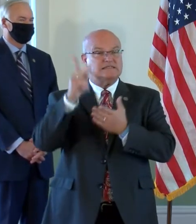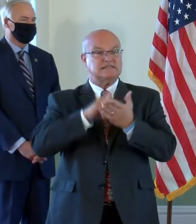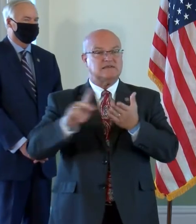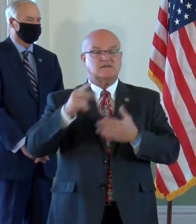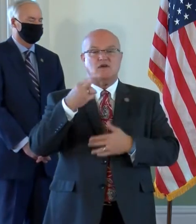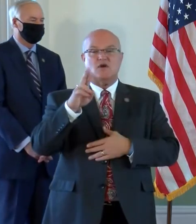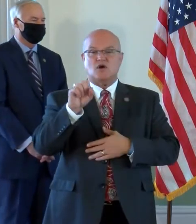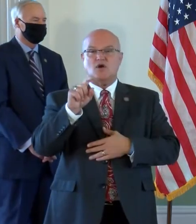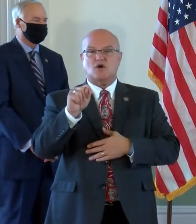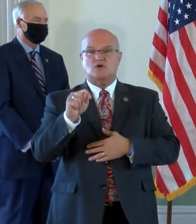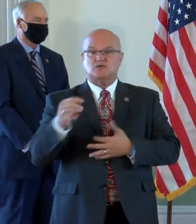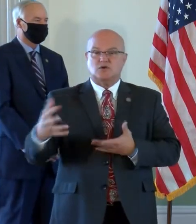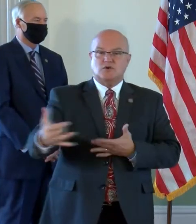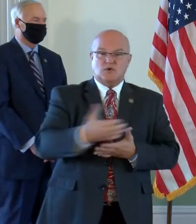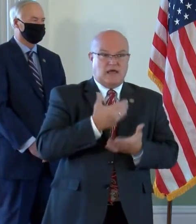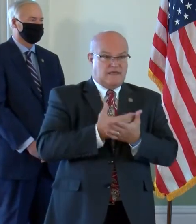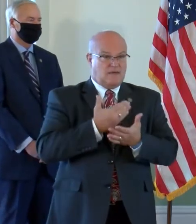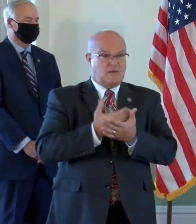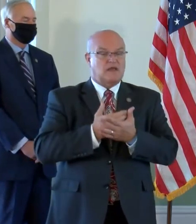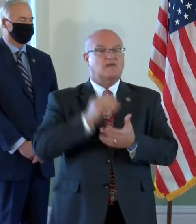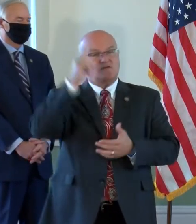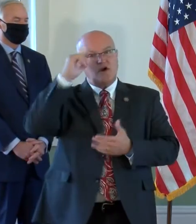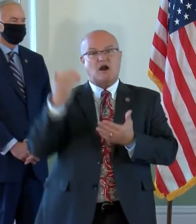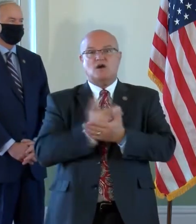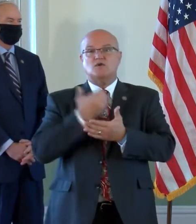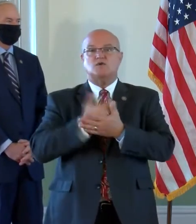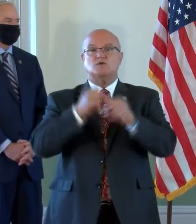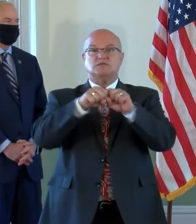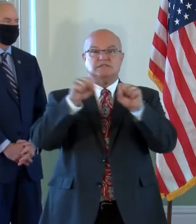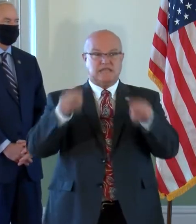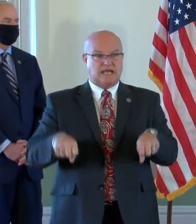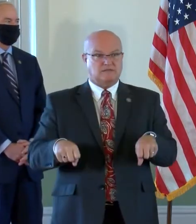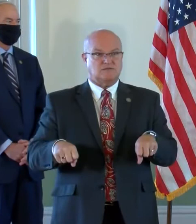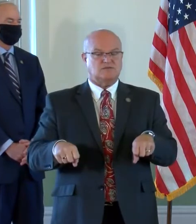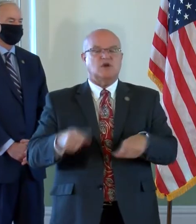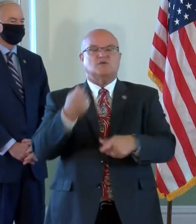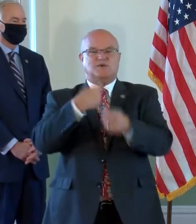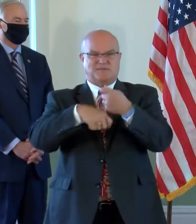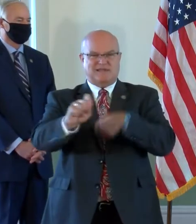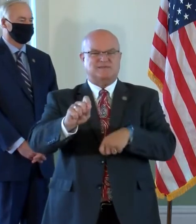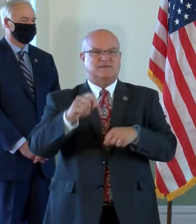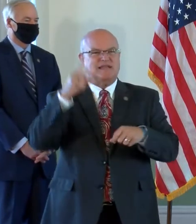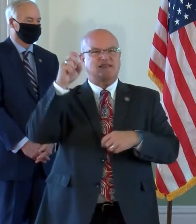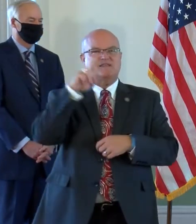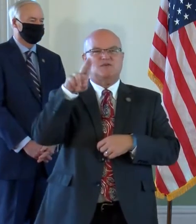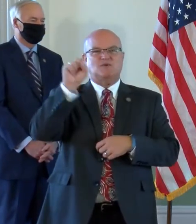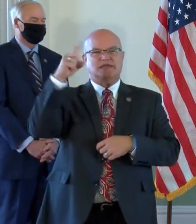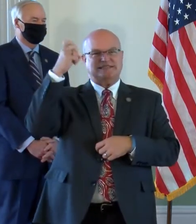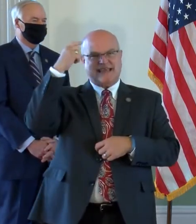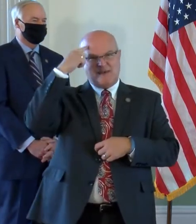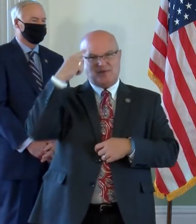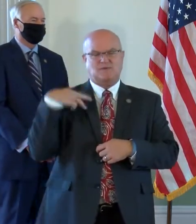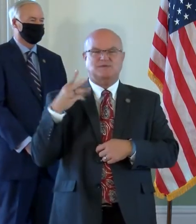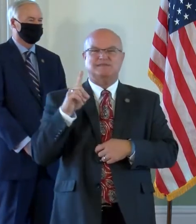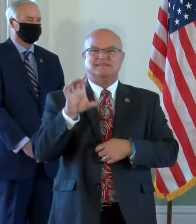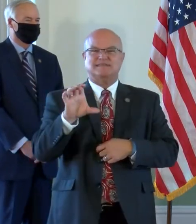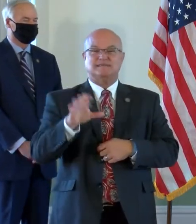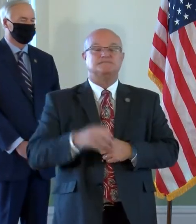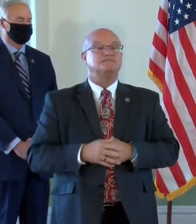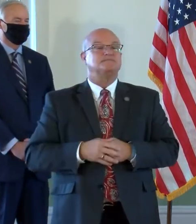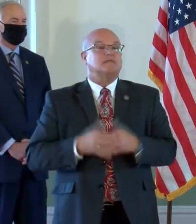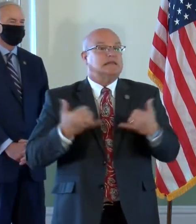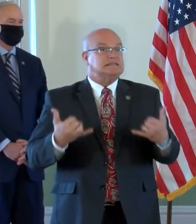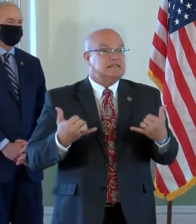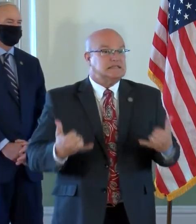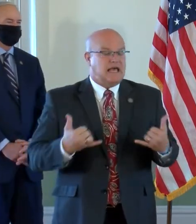to raise the needed funds for our new statues and their placement in the U.S. Capitol. We are excited today